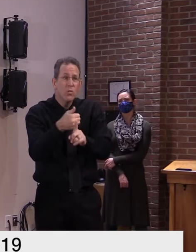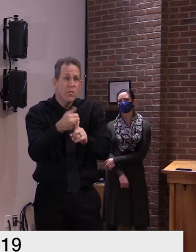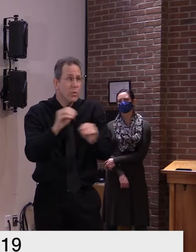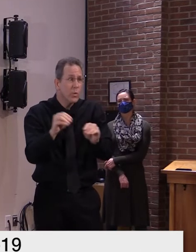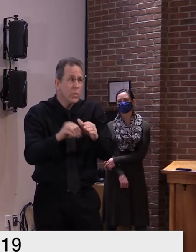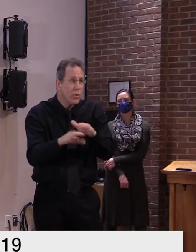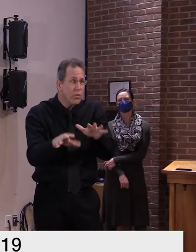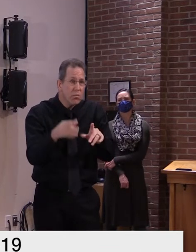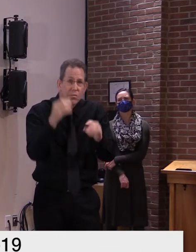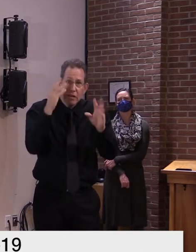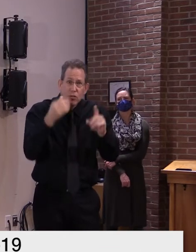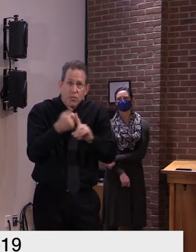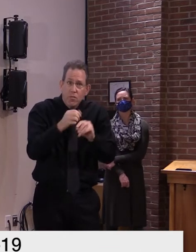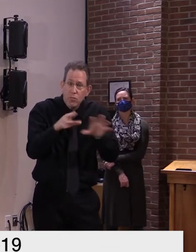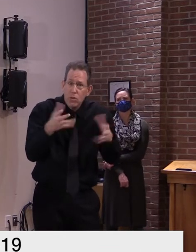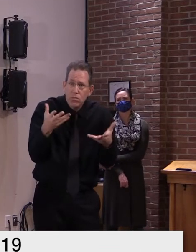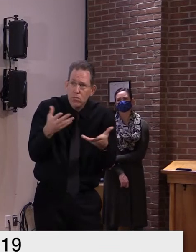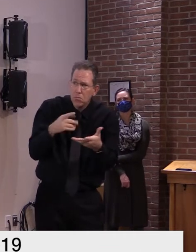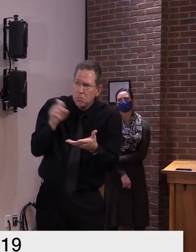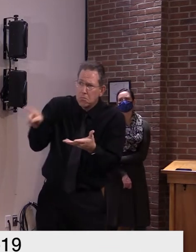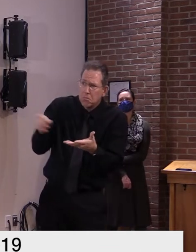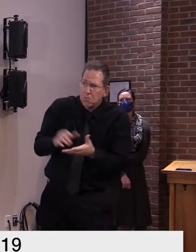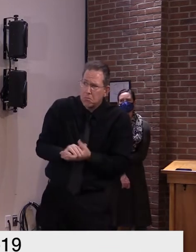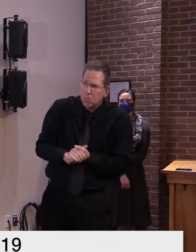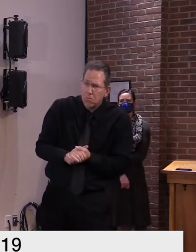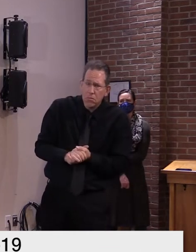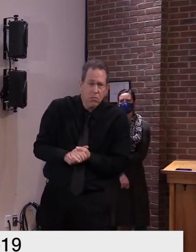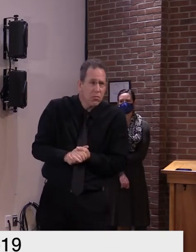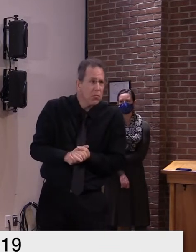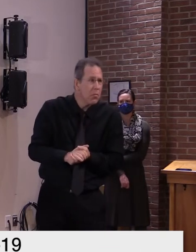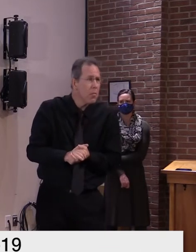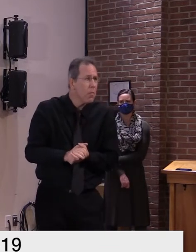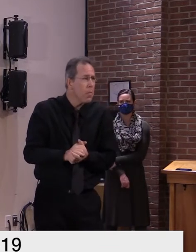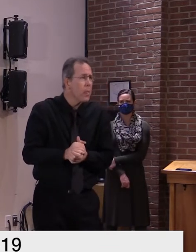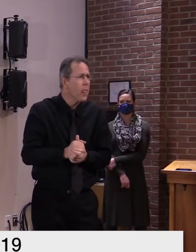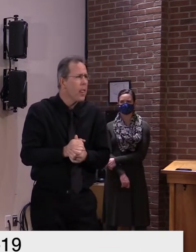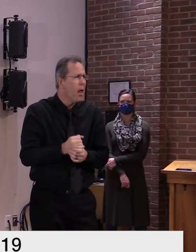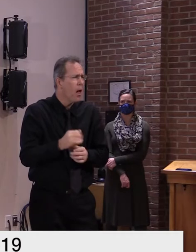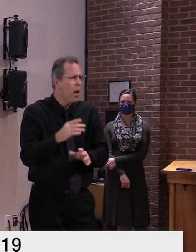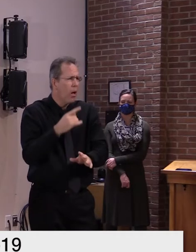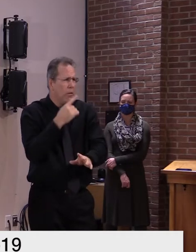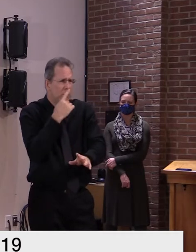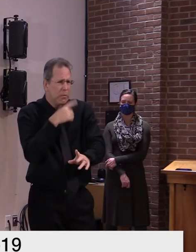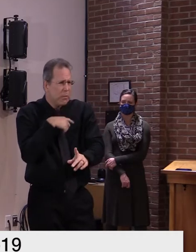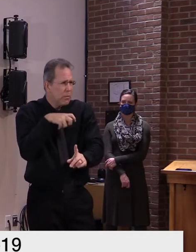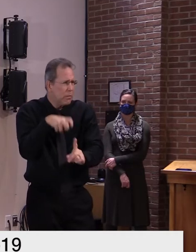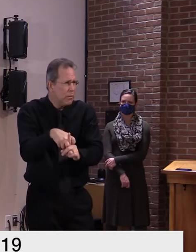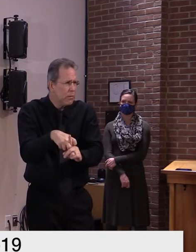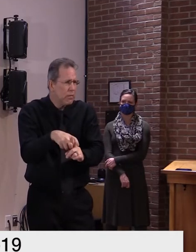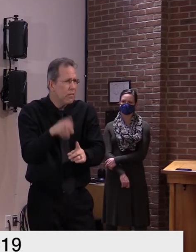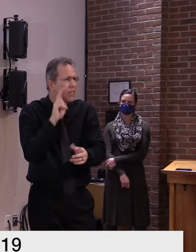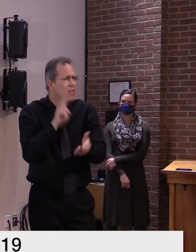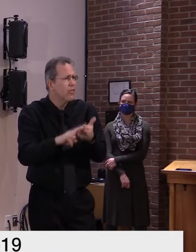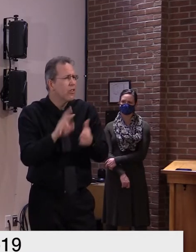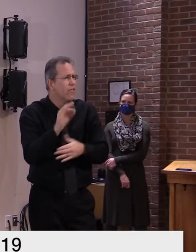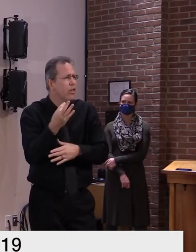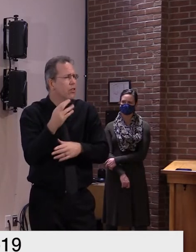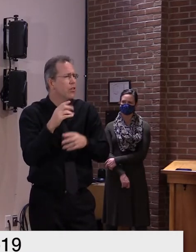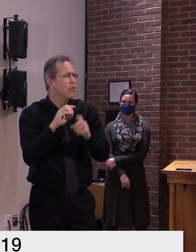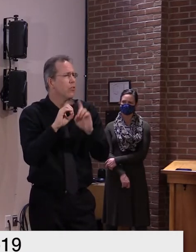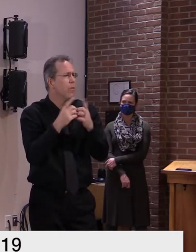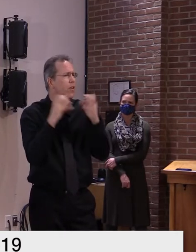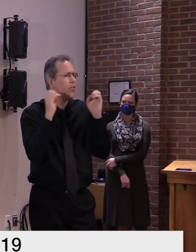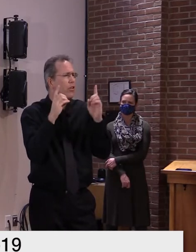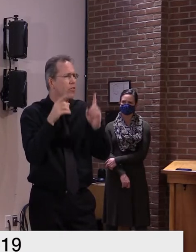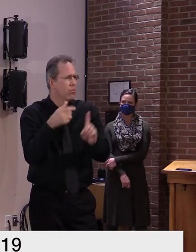um i may ask uh maybe secretary french if he's on and give us an update on the uh the school in franklin